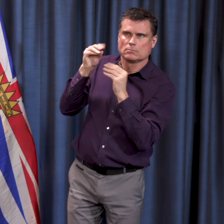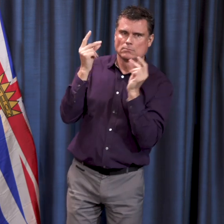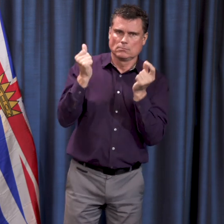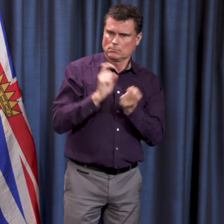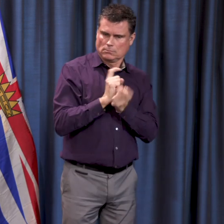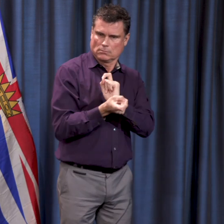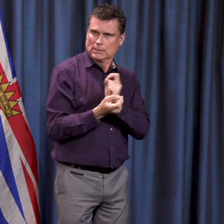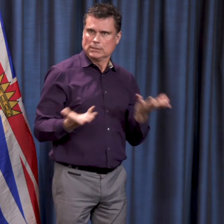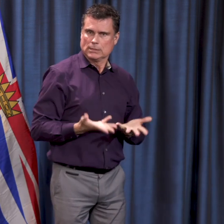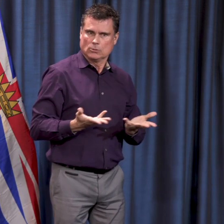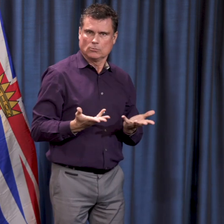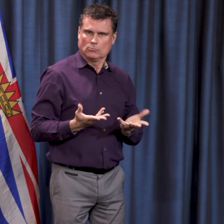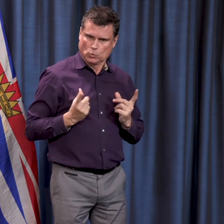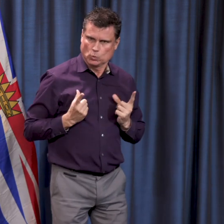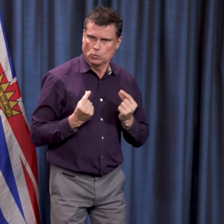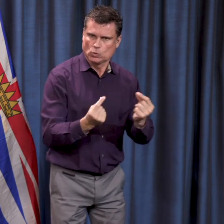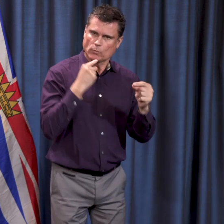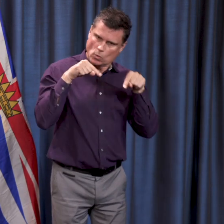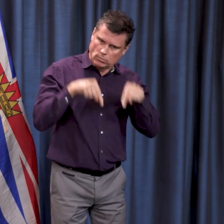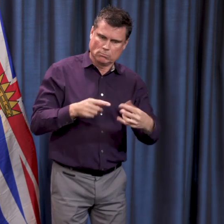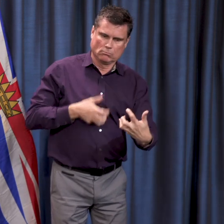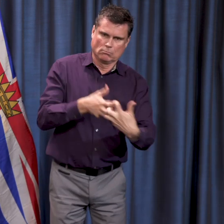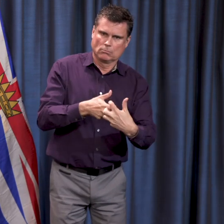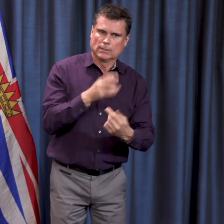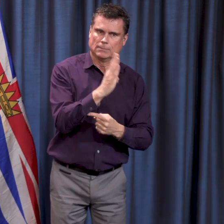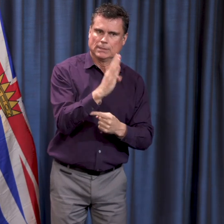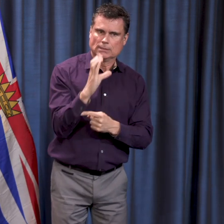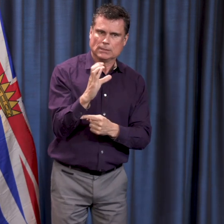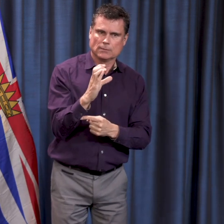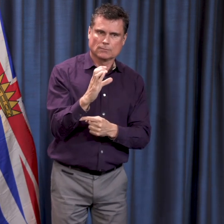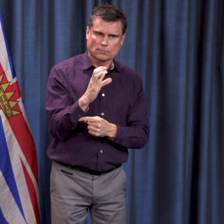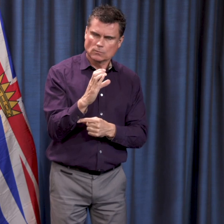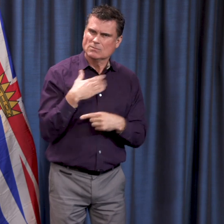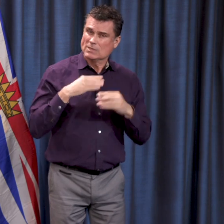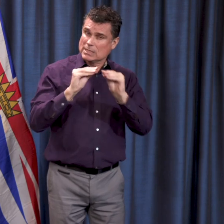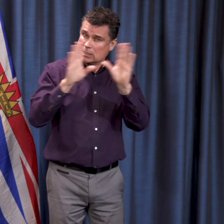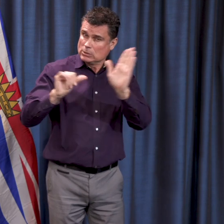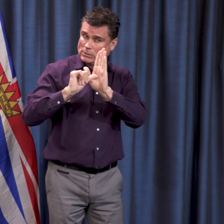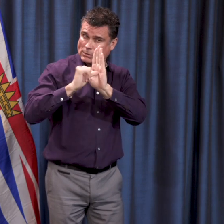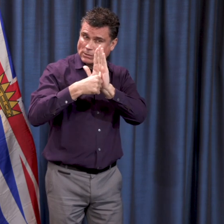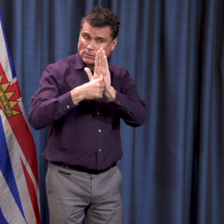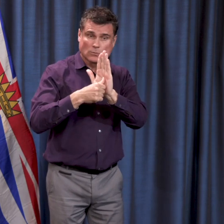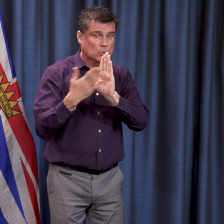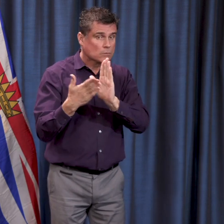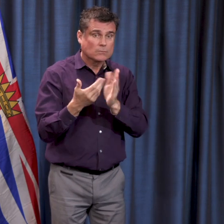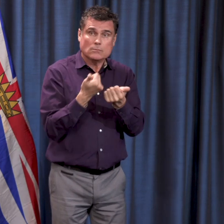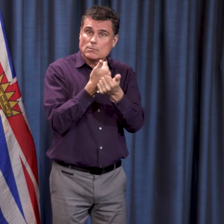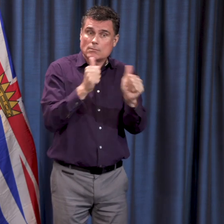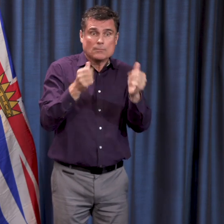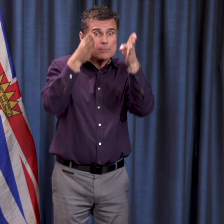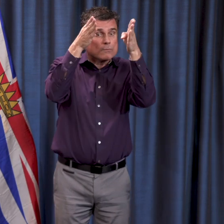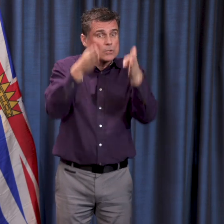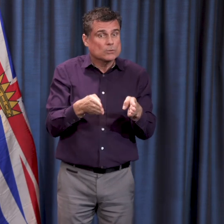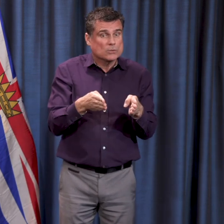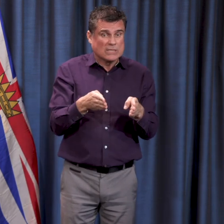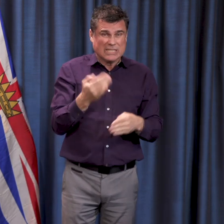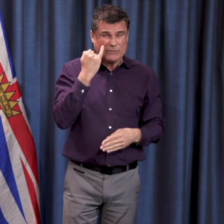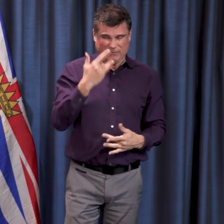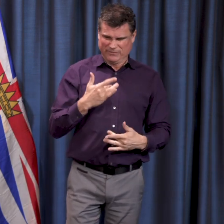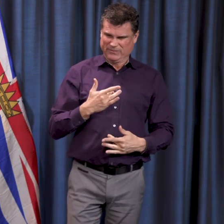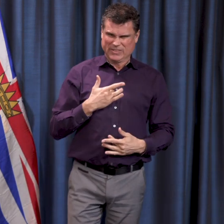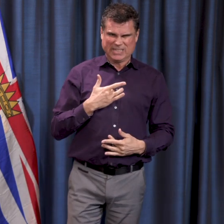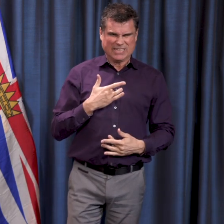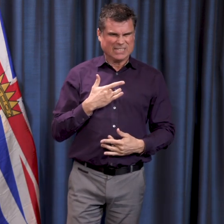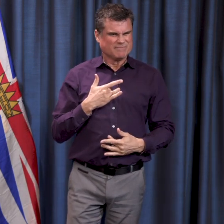absolutely testing and contact tracing anybody for whom we don't know the source of their infection and